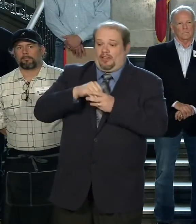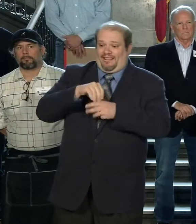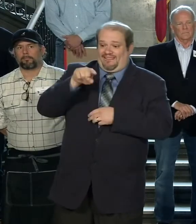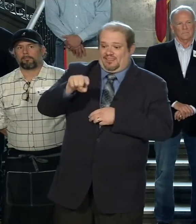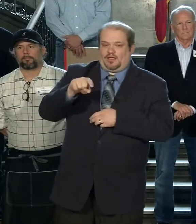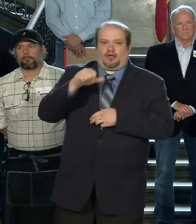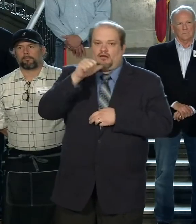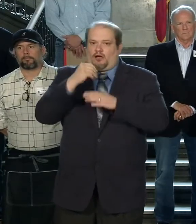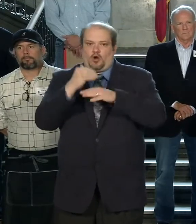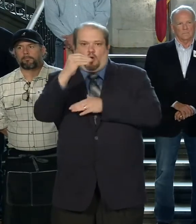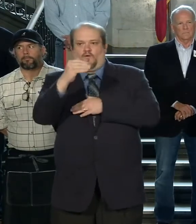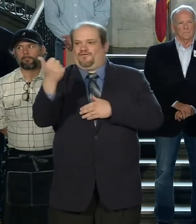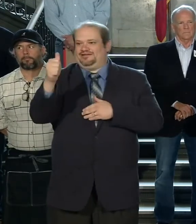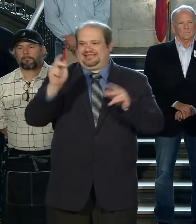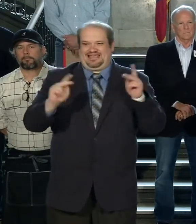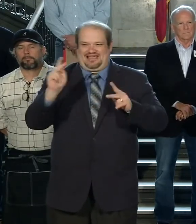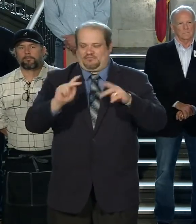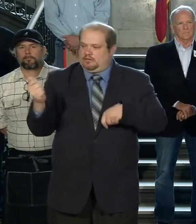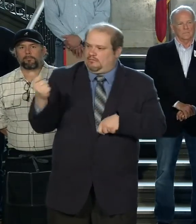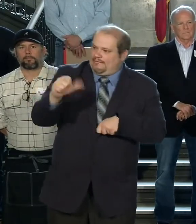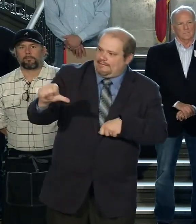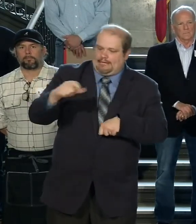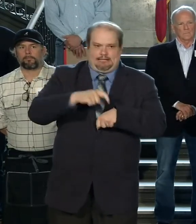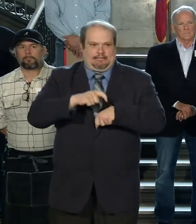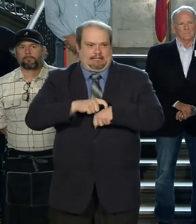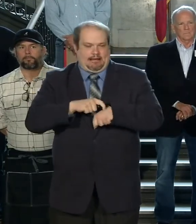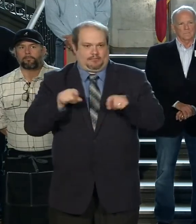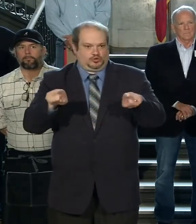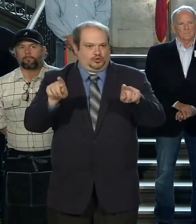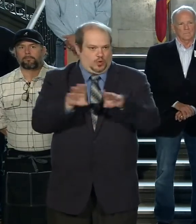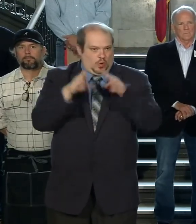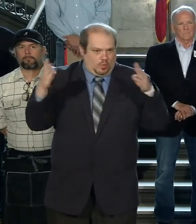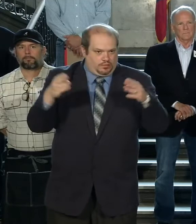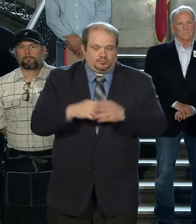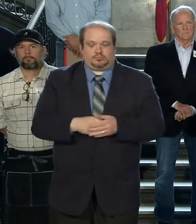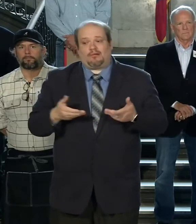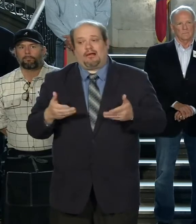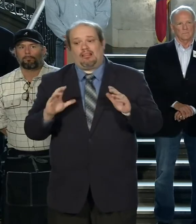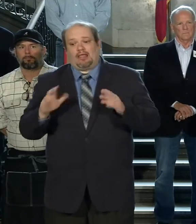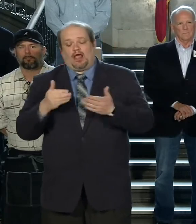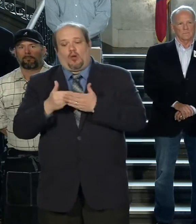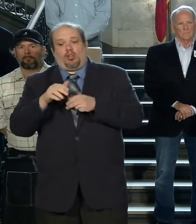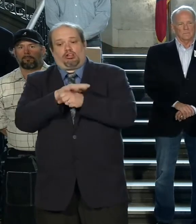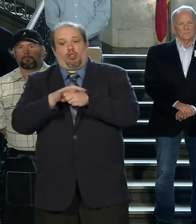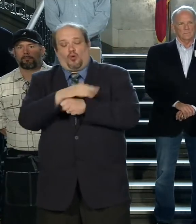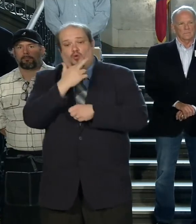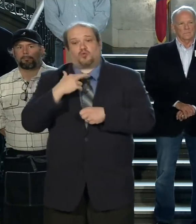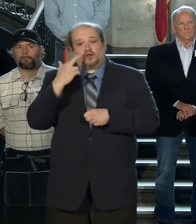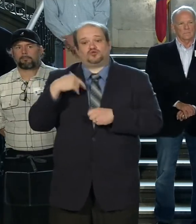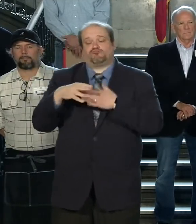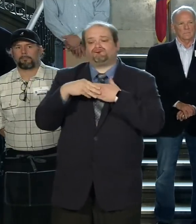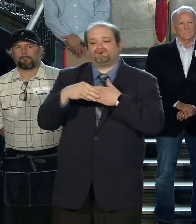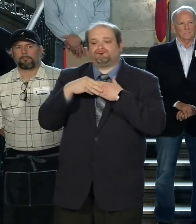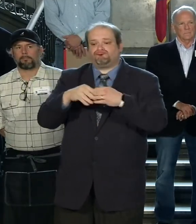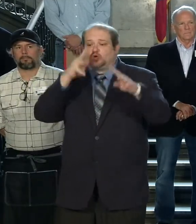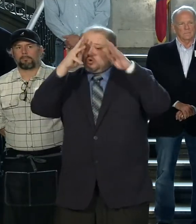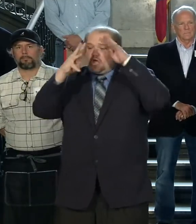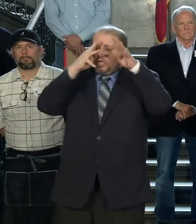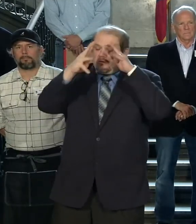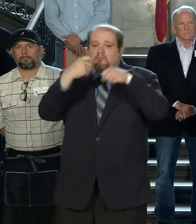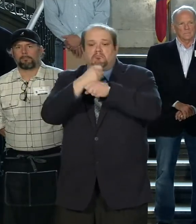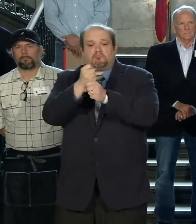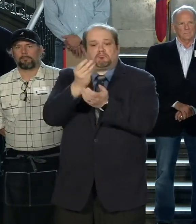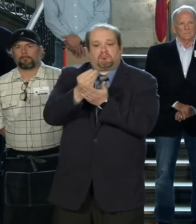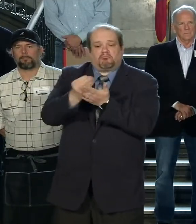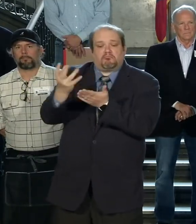10 individuals at any given time. This allows our local eateries the flexibility and creativity to generate